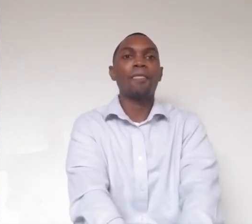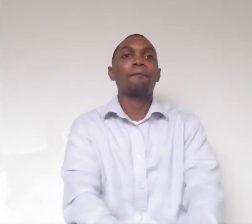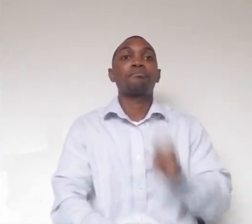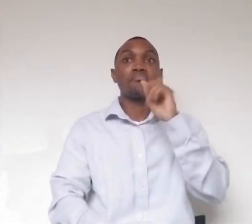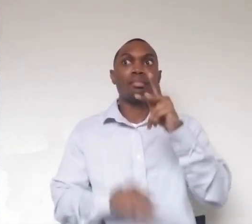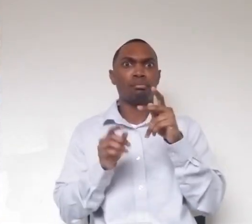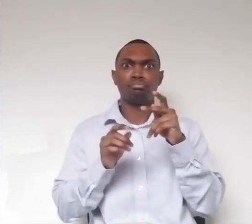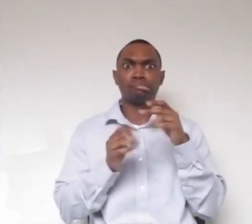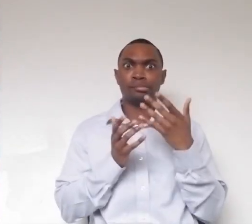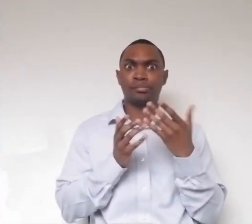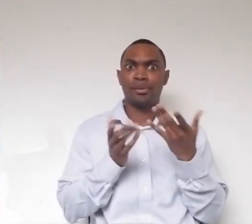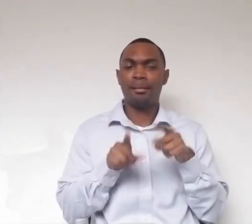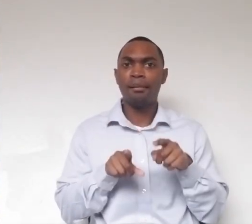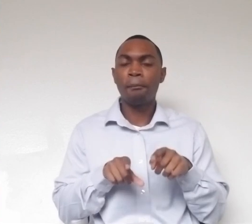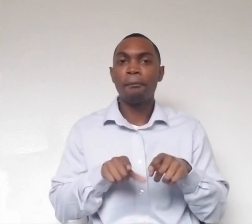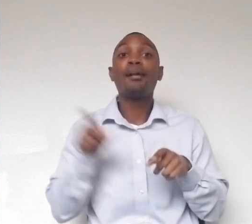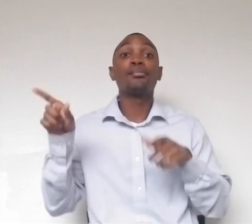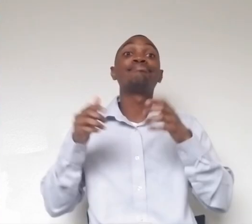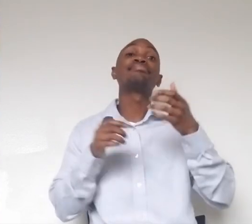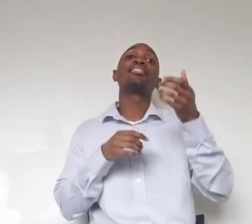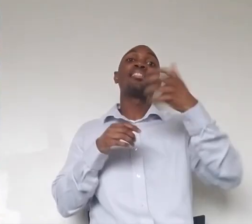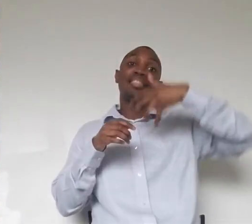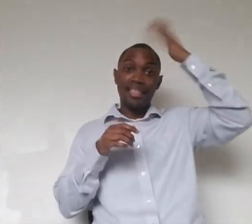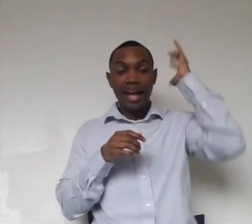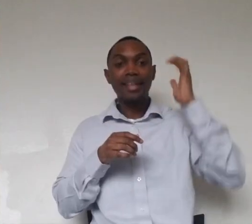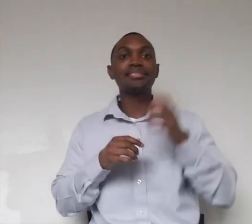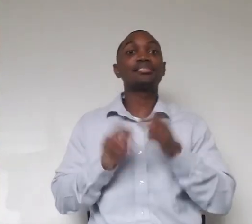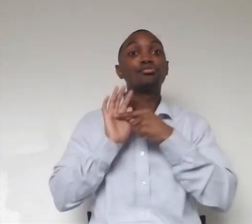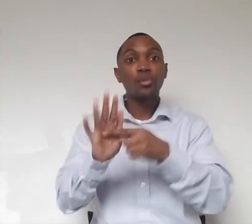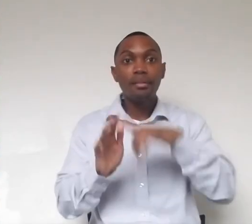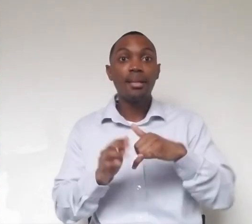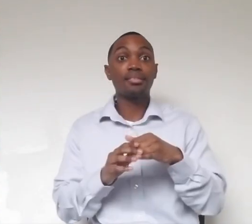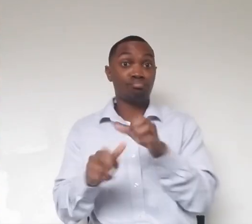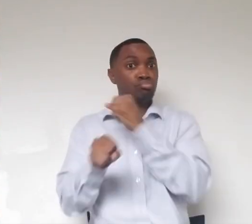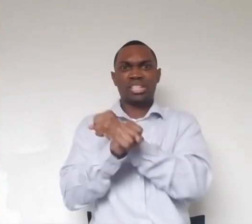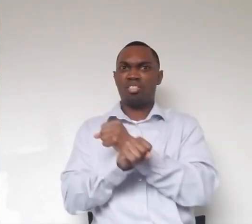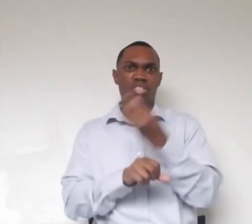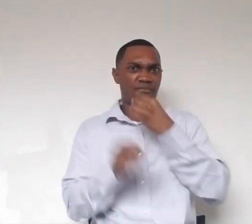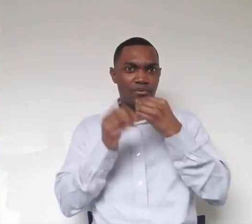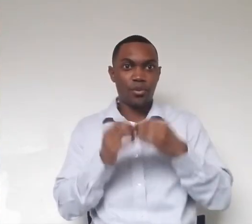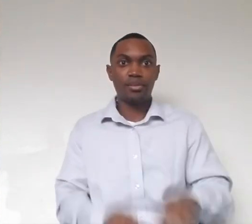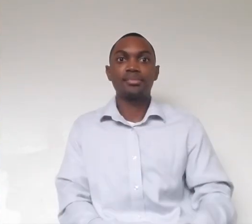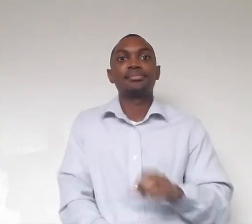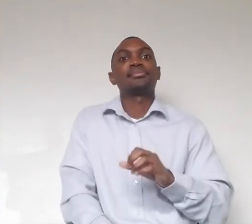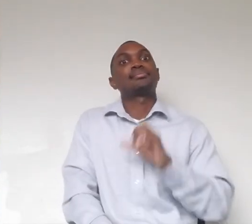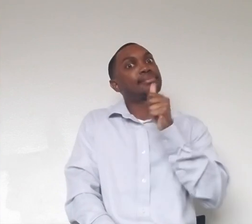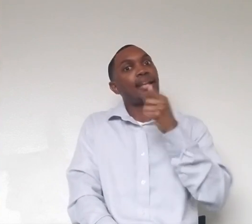There's lions demonstrating how they are, uh, protective over food. Not always great about sharing. That's where that